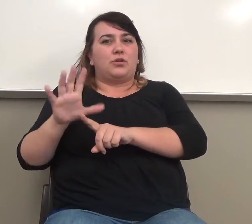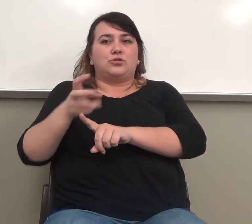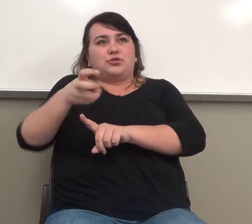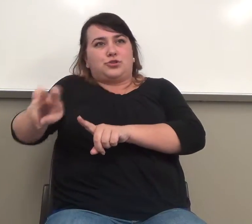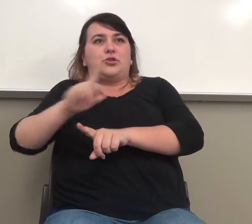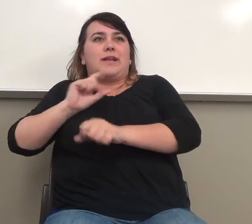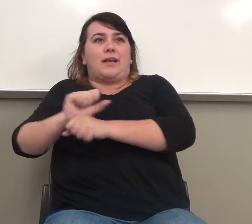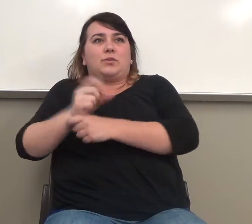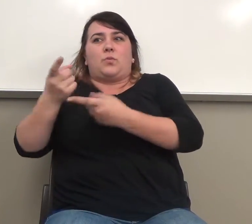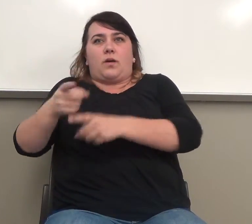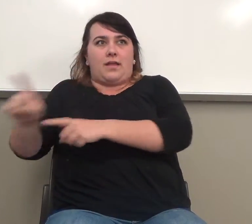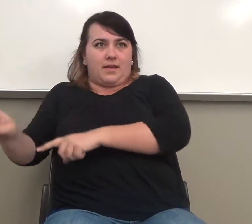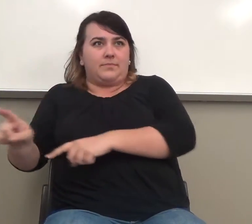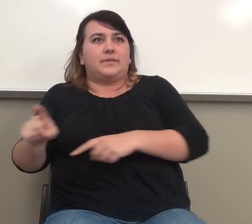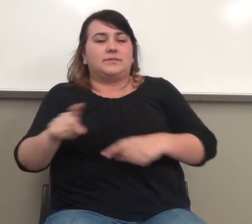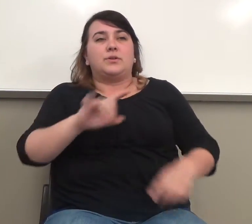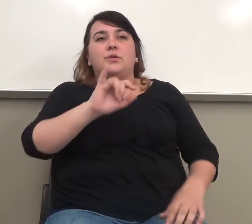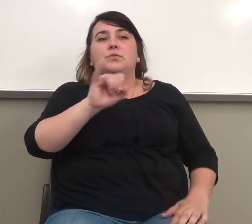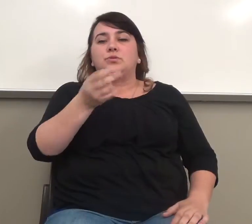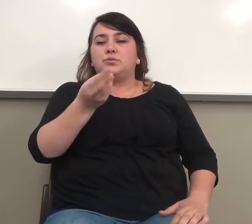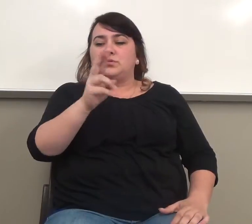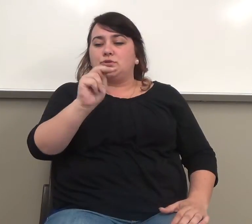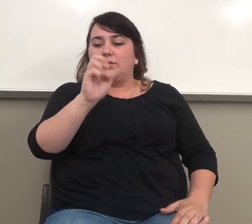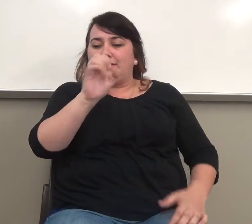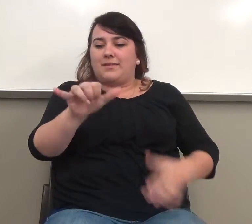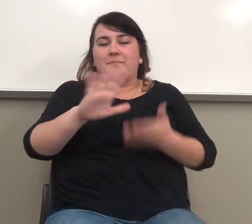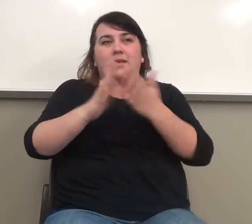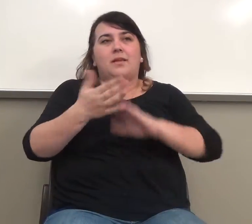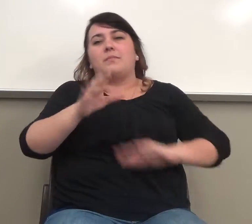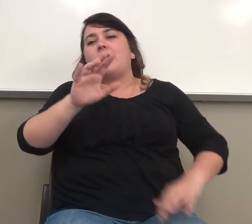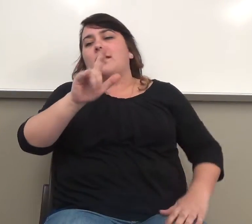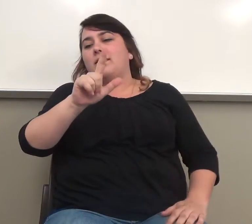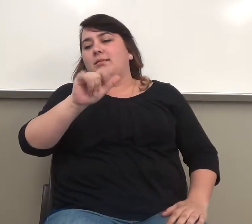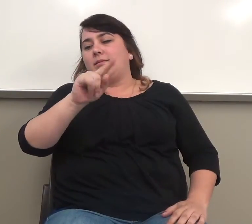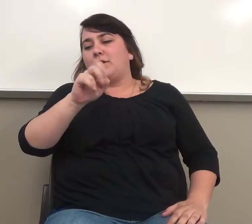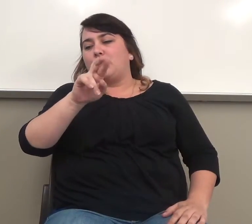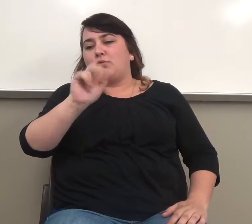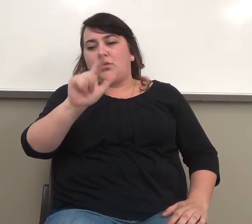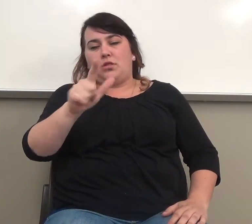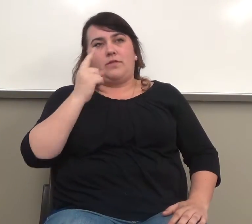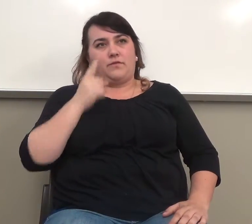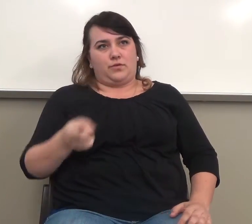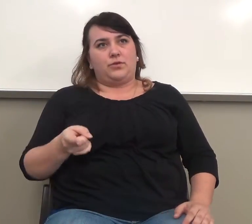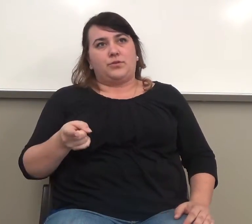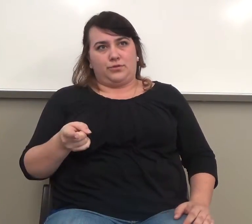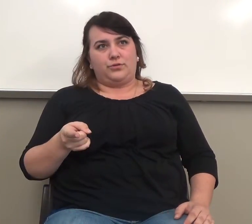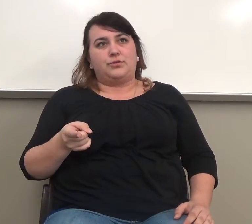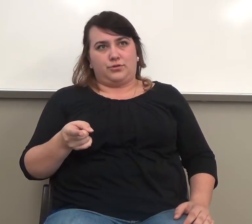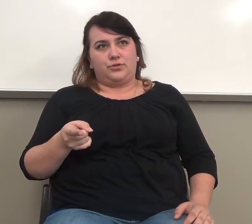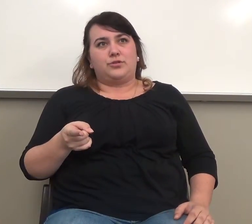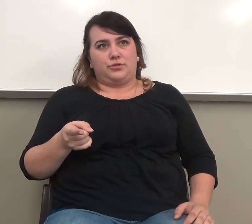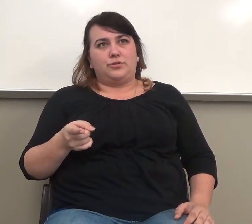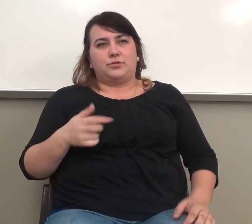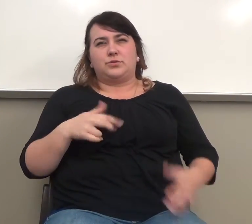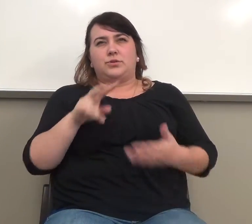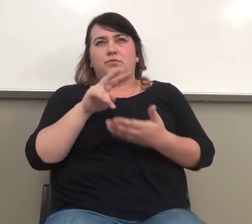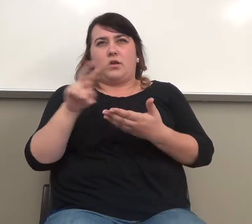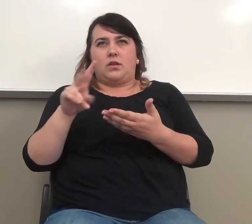literally rather than